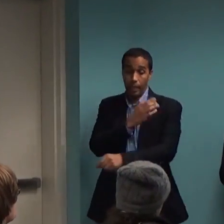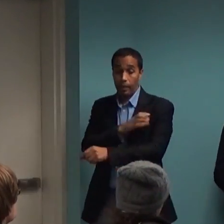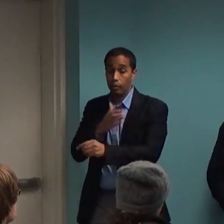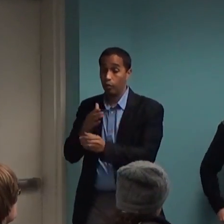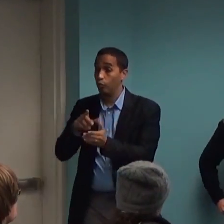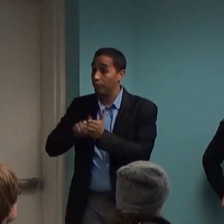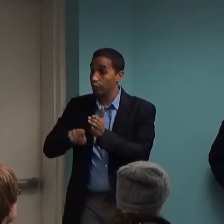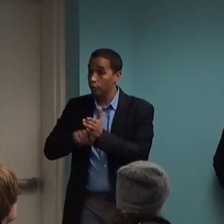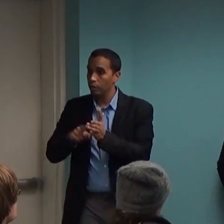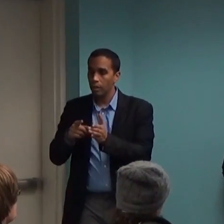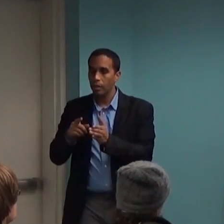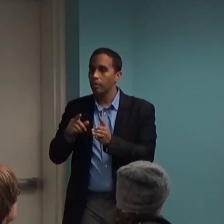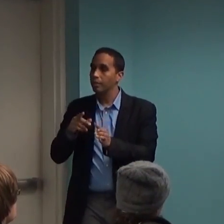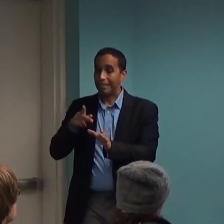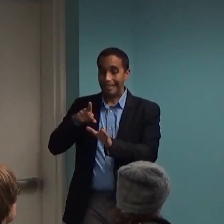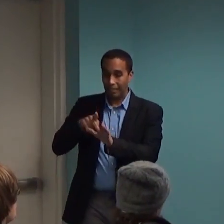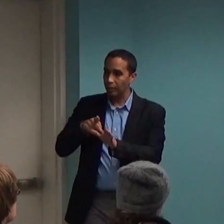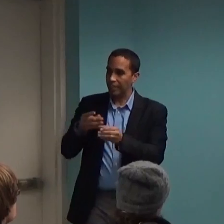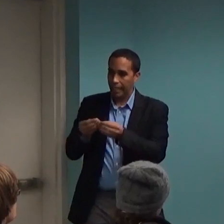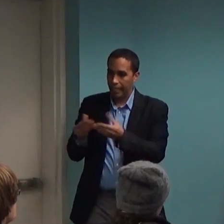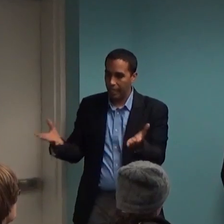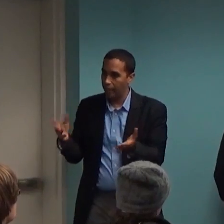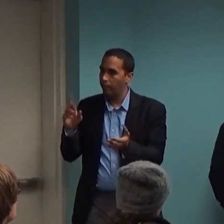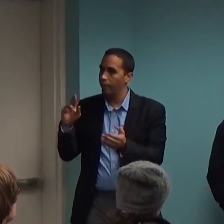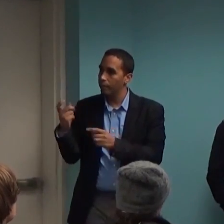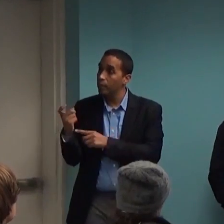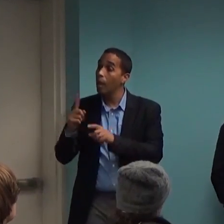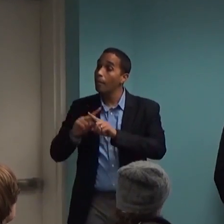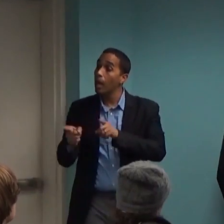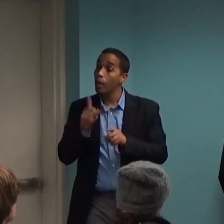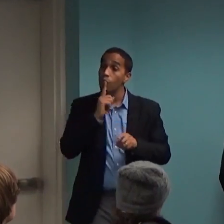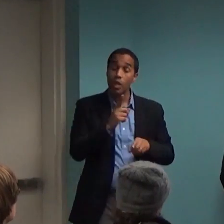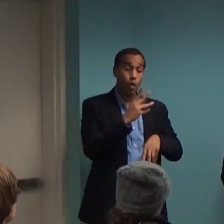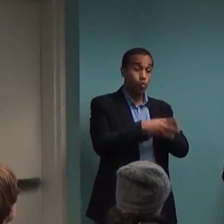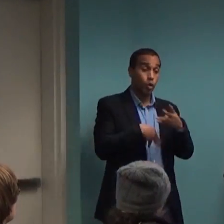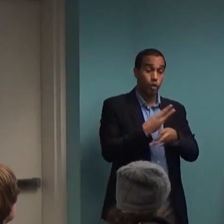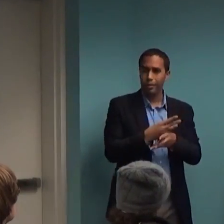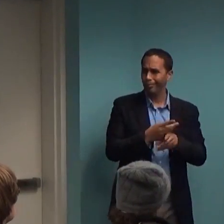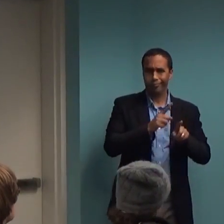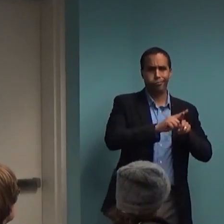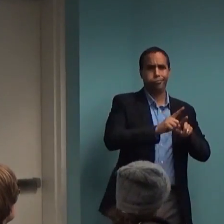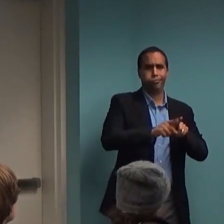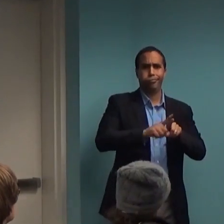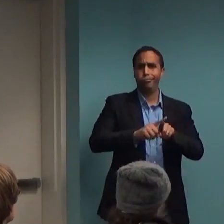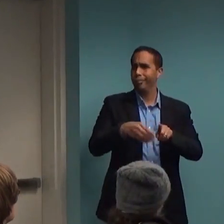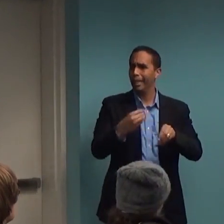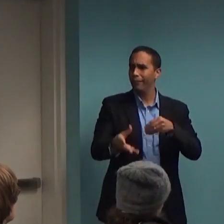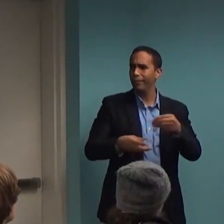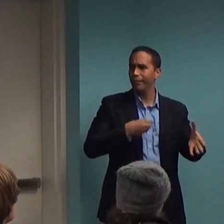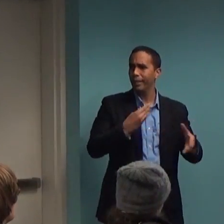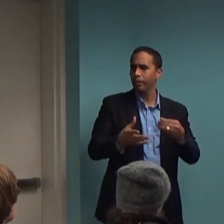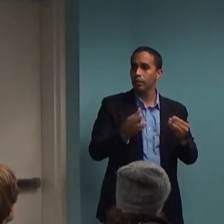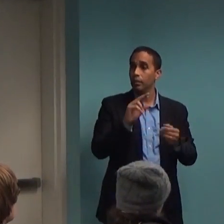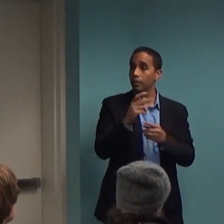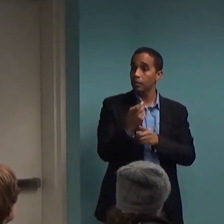but it's prescribed in actual practice by a wide range of professionals. Second most likely prescriber of